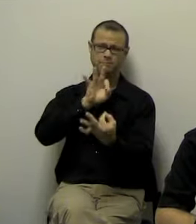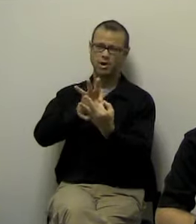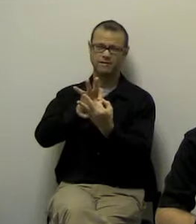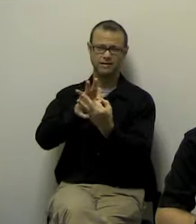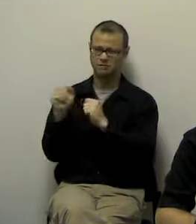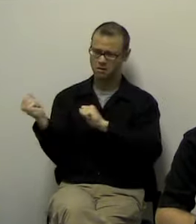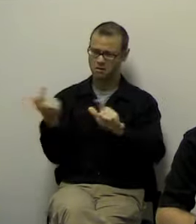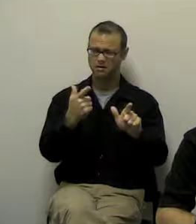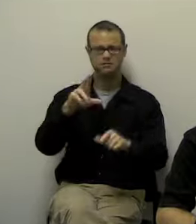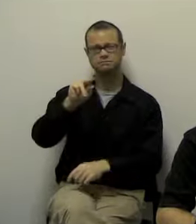Sing happy songs.